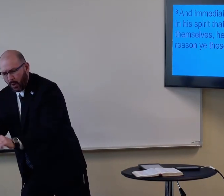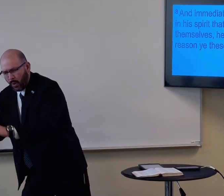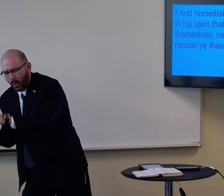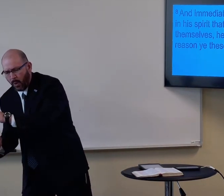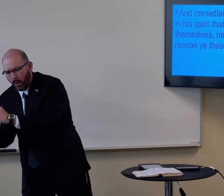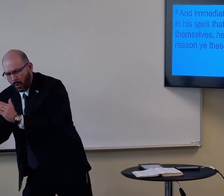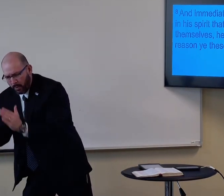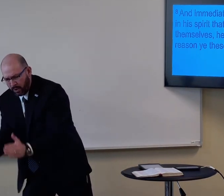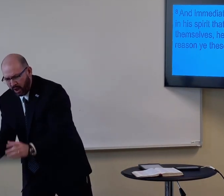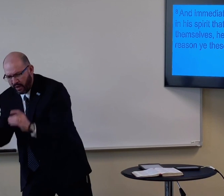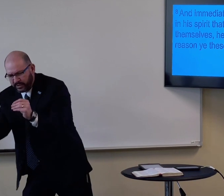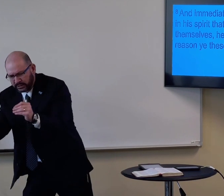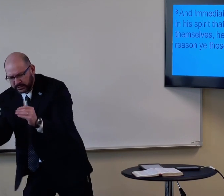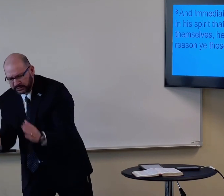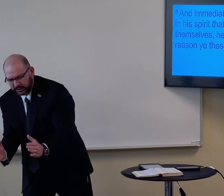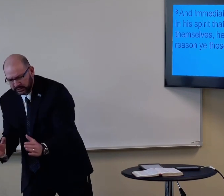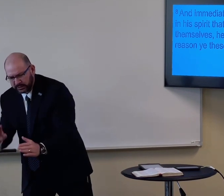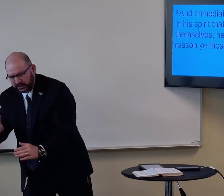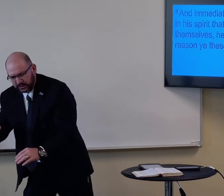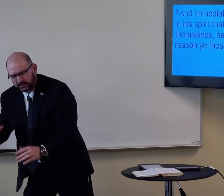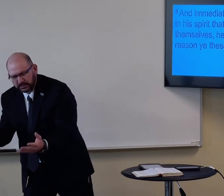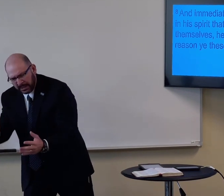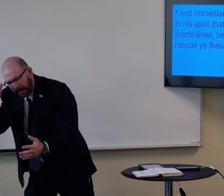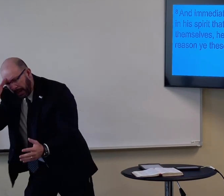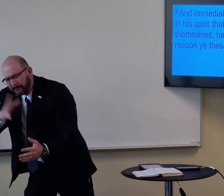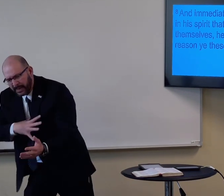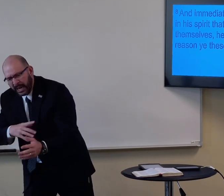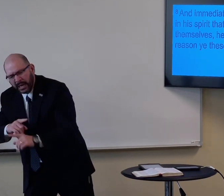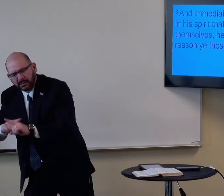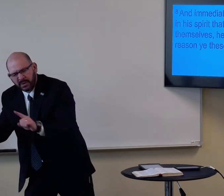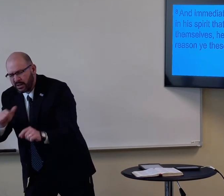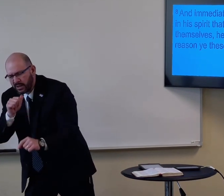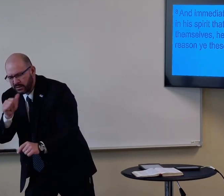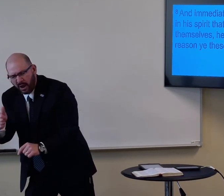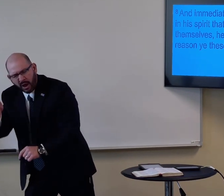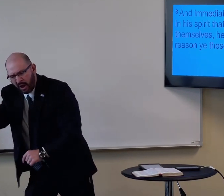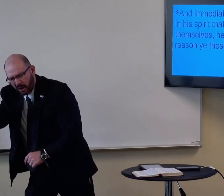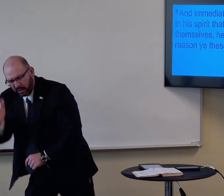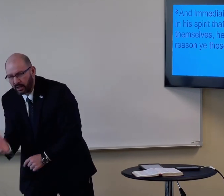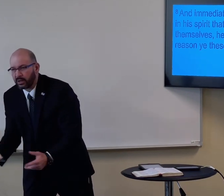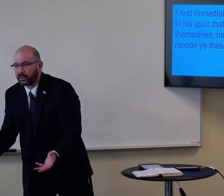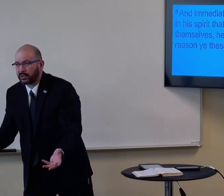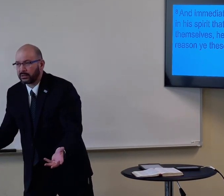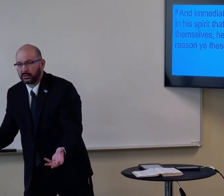Jesus is his prophet. He's a teacher. He's just a man, but he's not God.